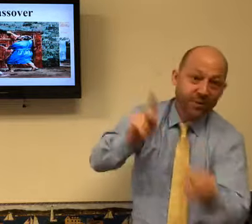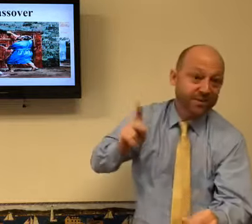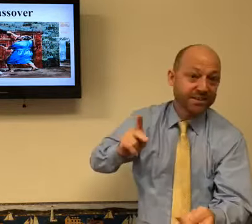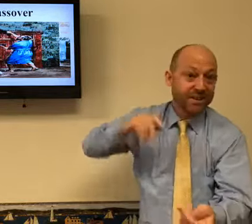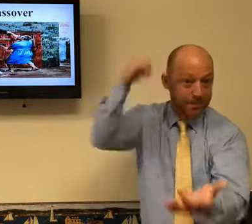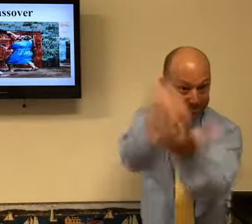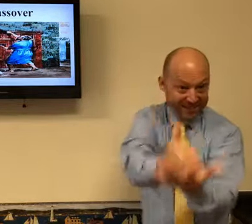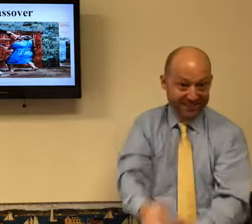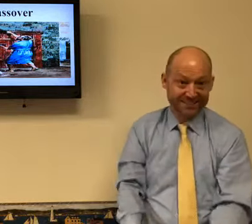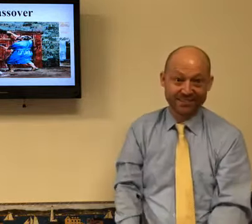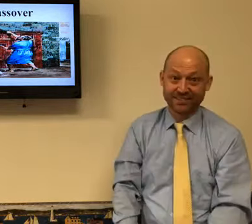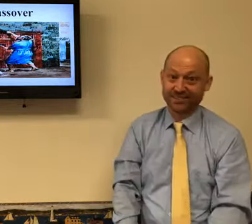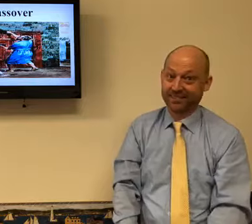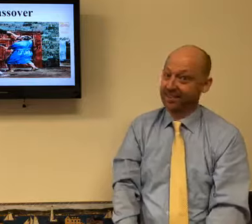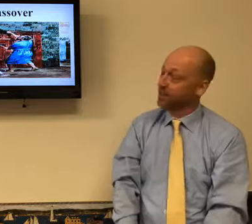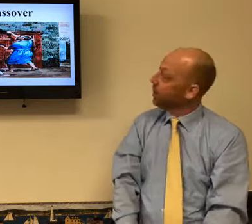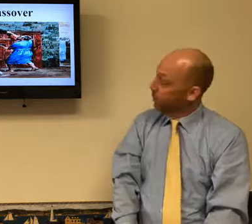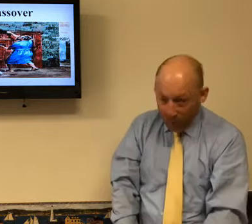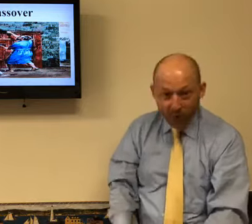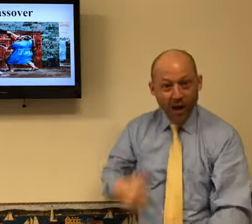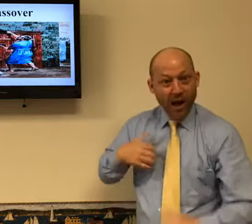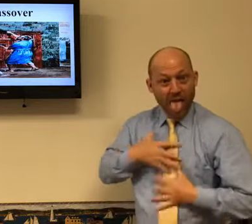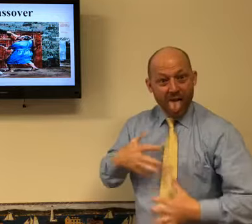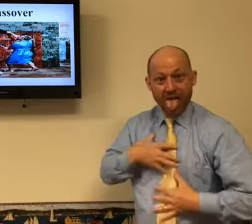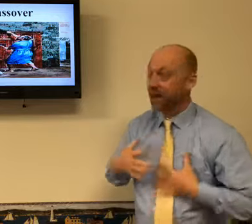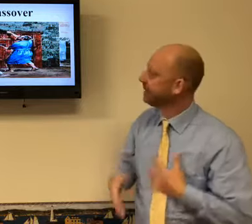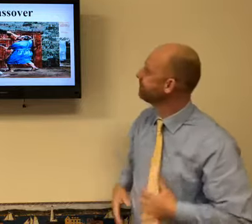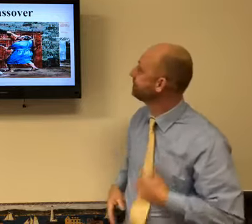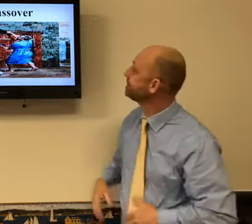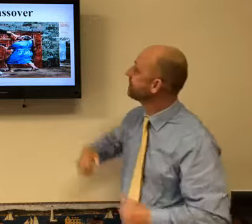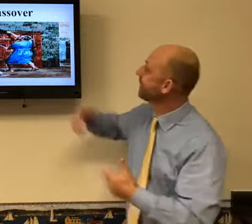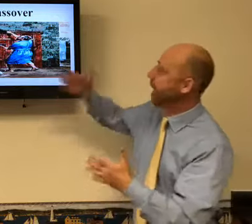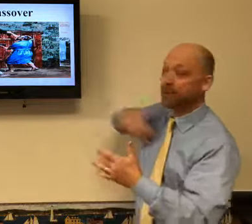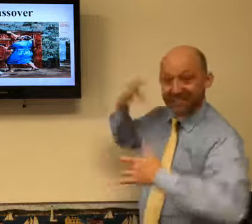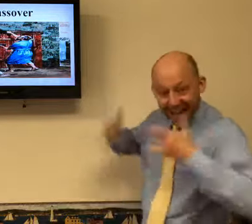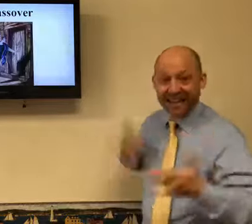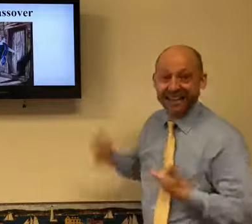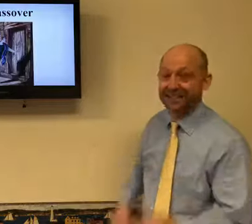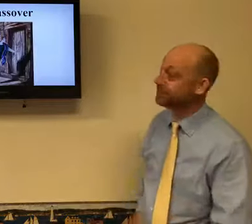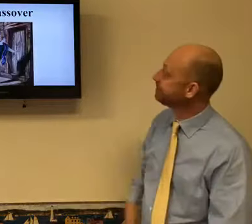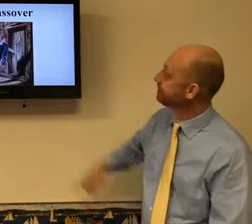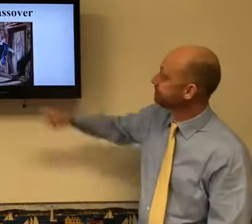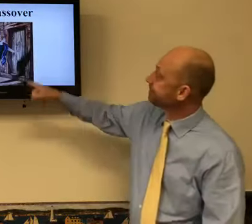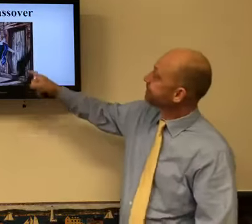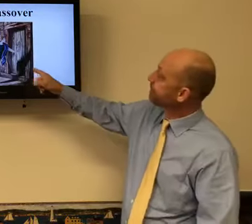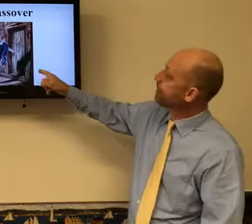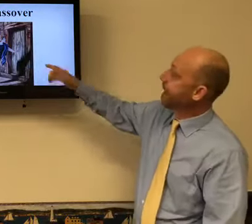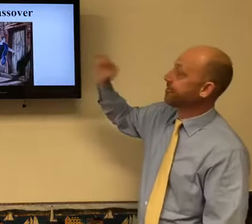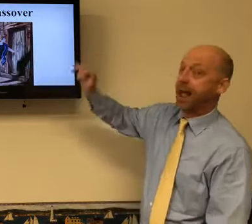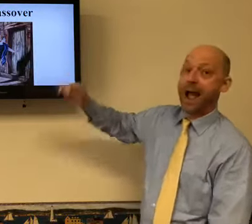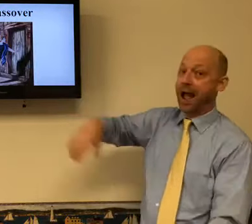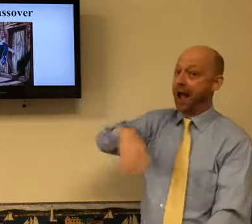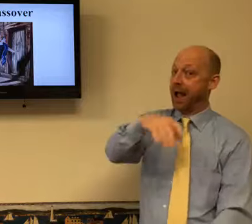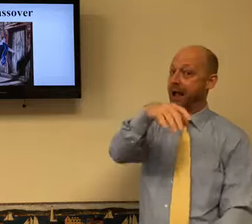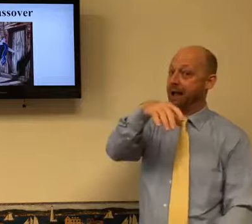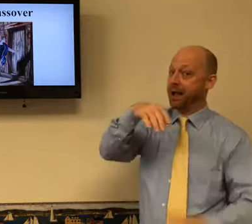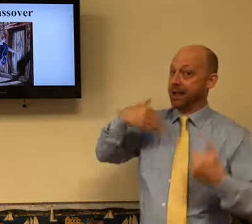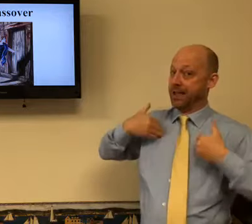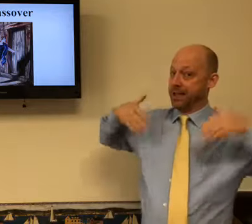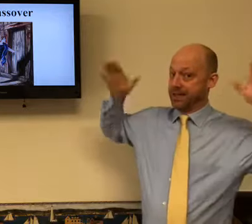to do, you have to admit that you're not perfect. You are a sinner and ask him to save you. I'm excited. I'm running out of breath here. So